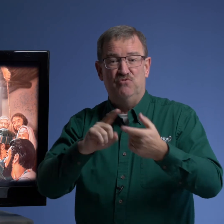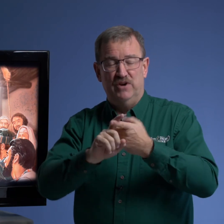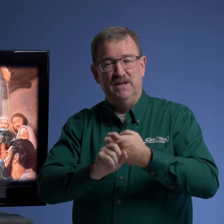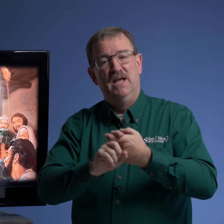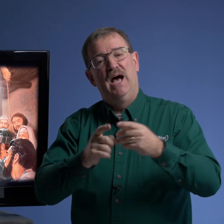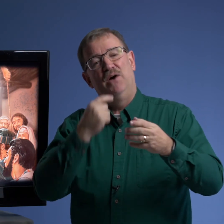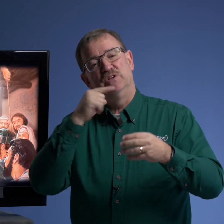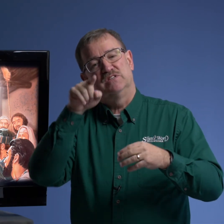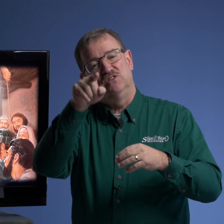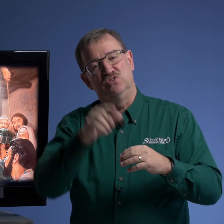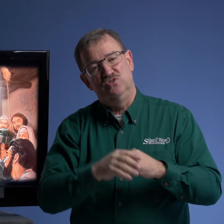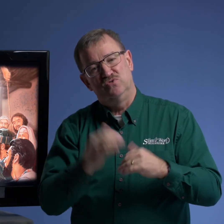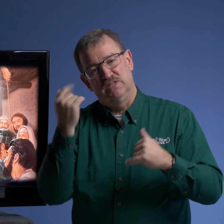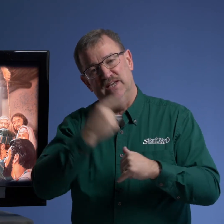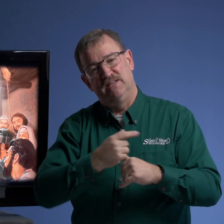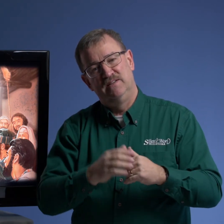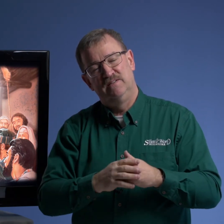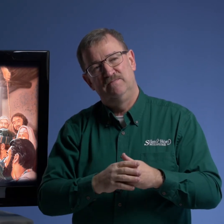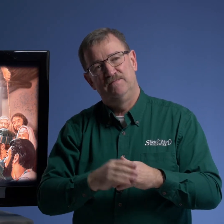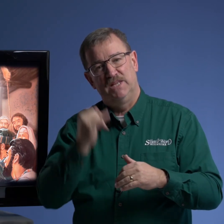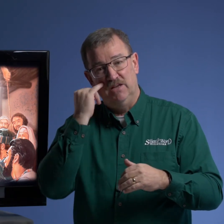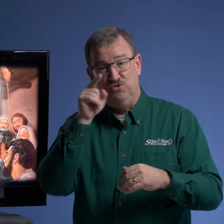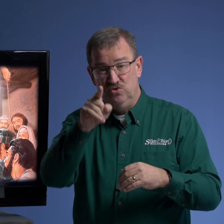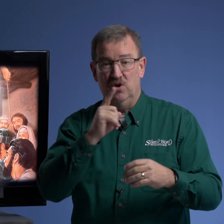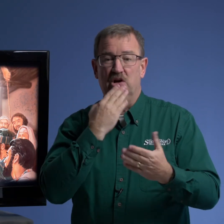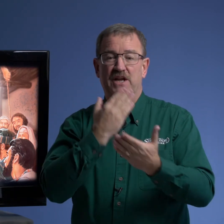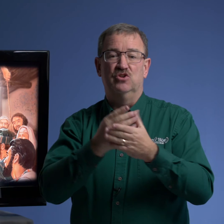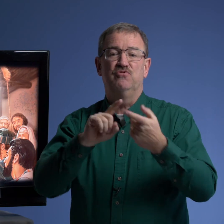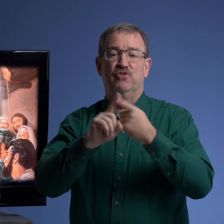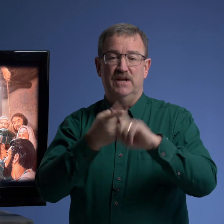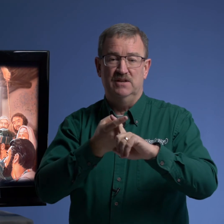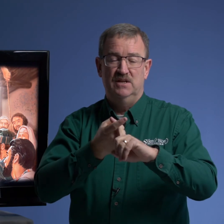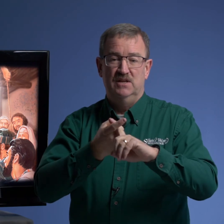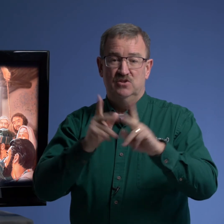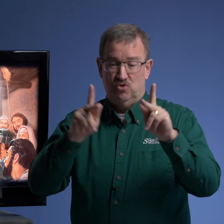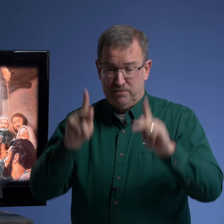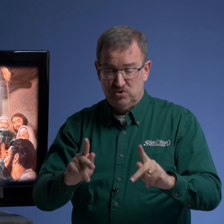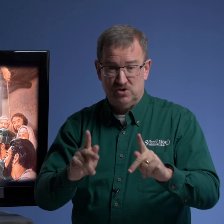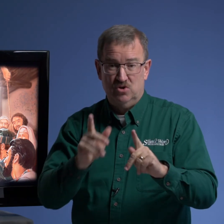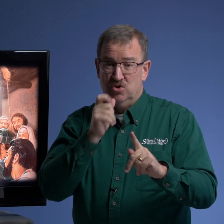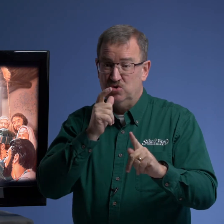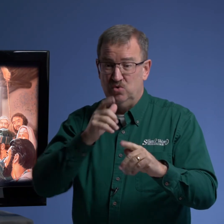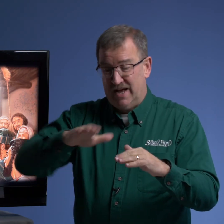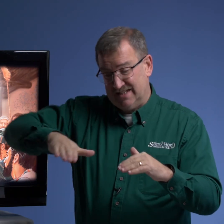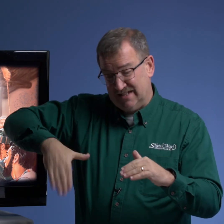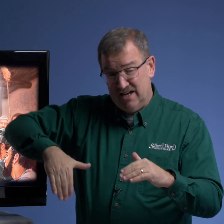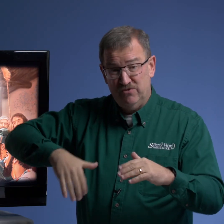friend i want to say to you today if you are a good friend to a person who has never